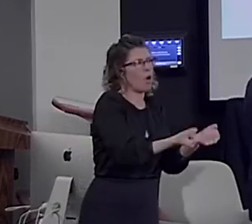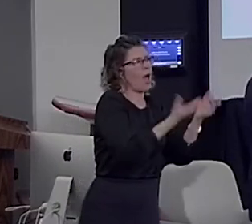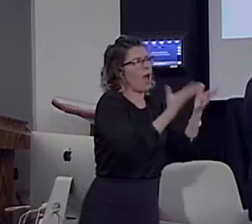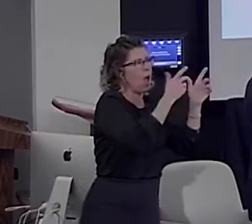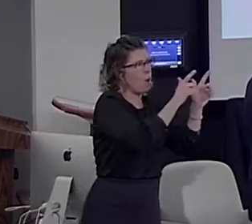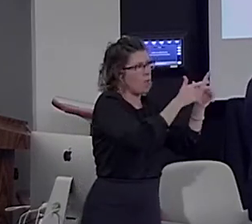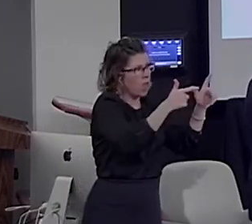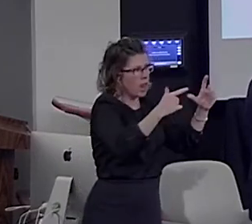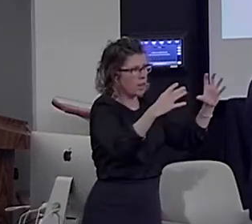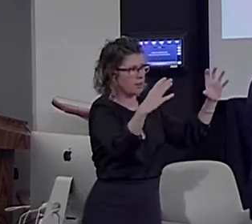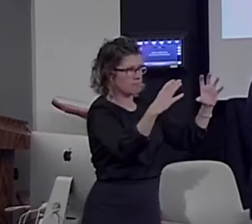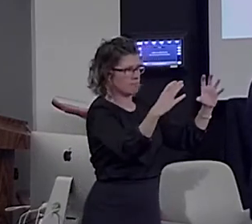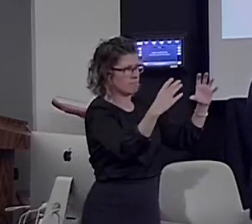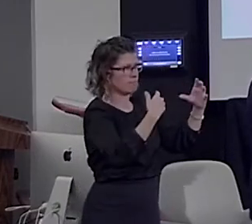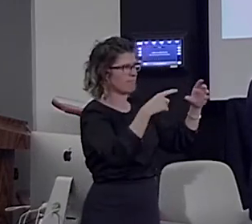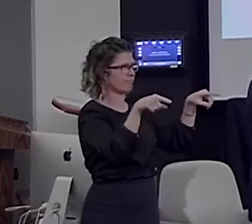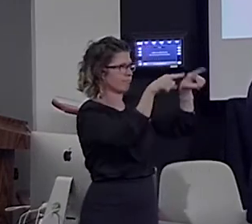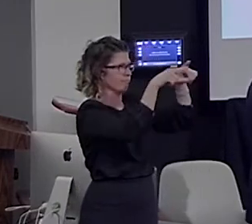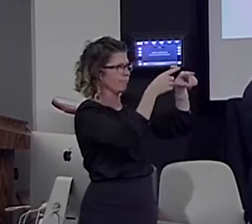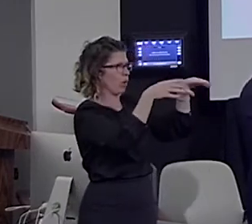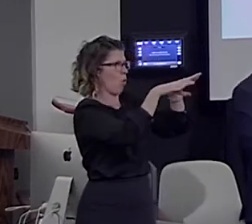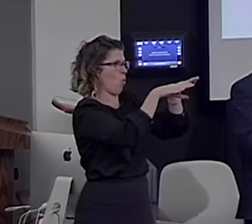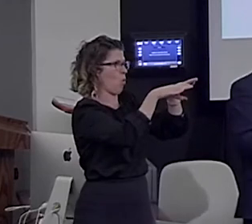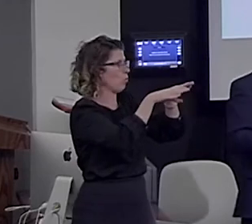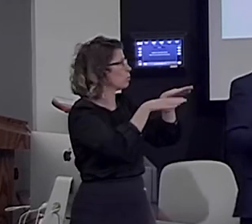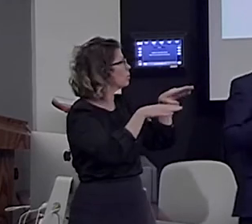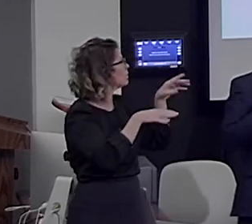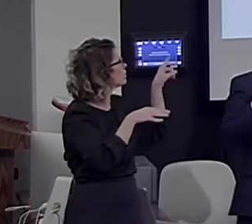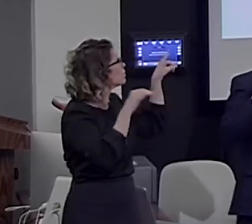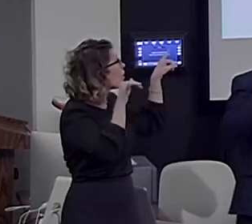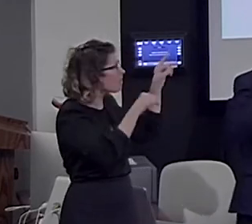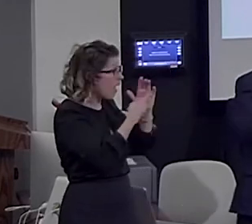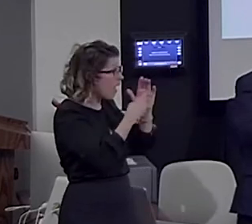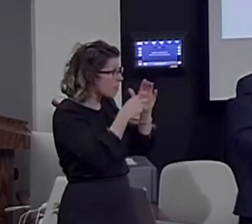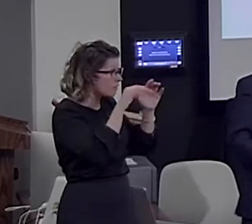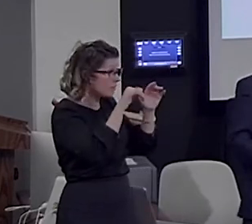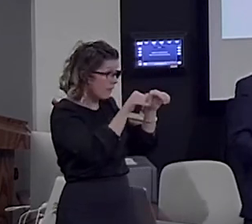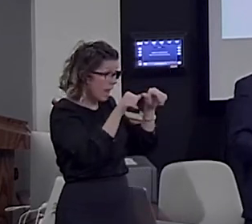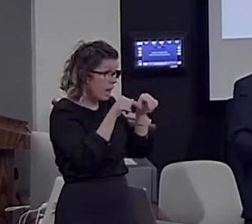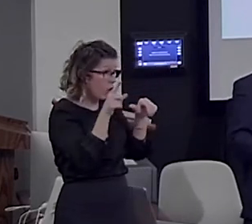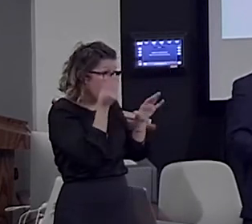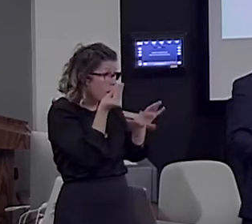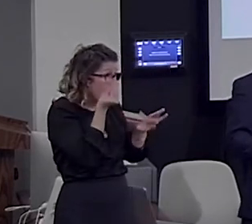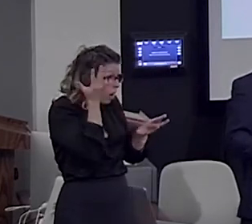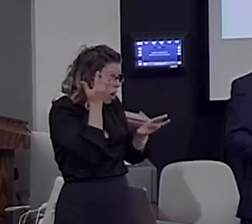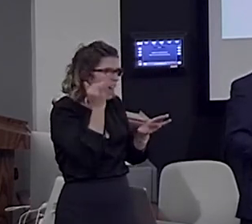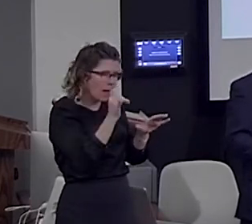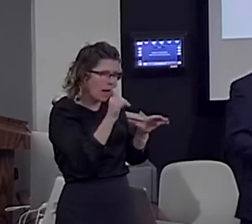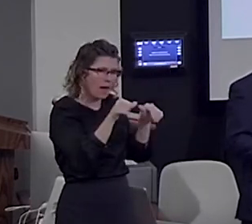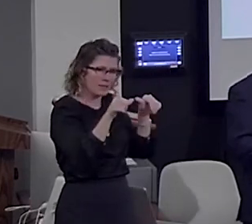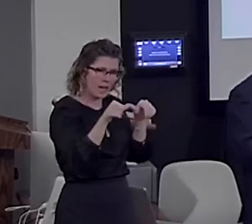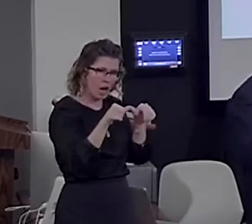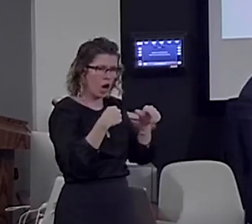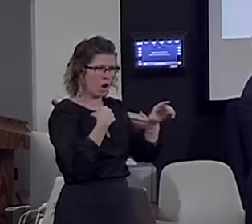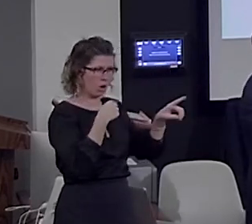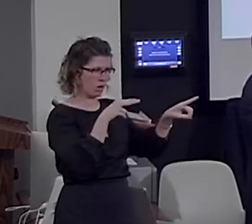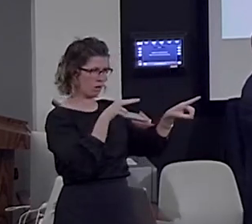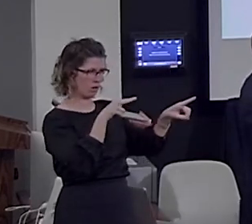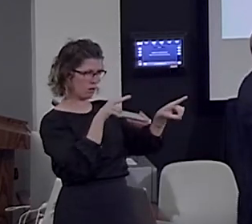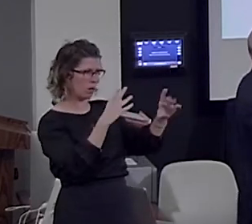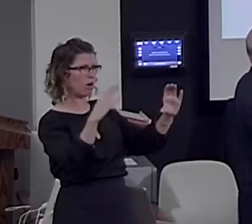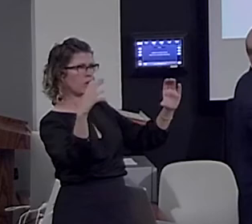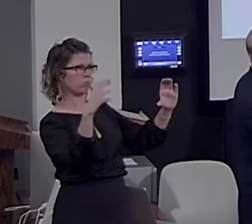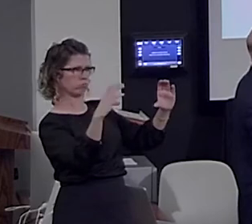additional burst. This could be the areas that are involved in the actual act of closing the constituent.